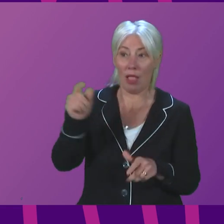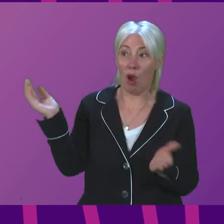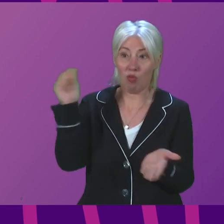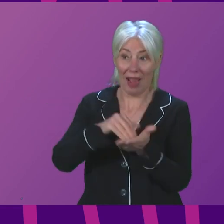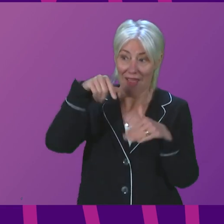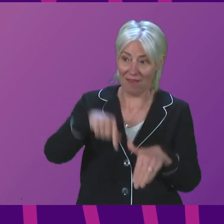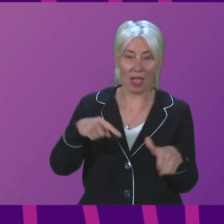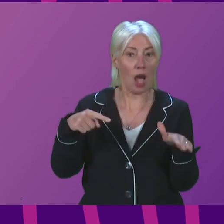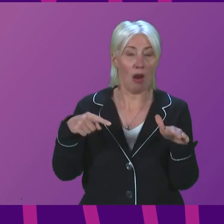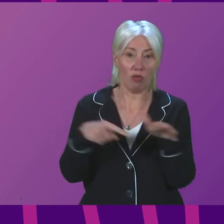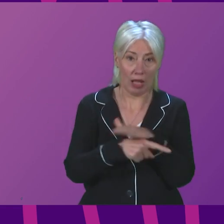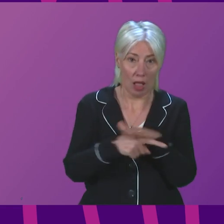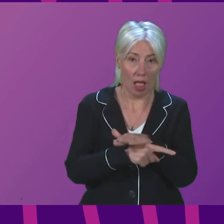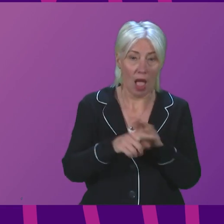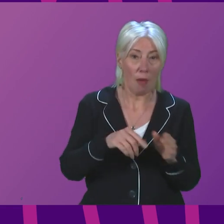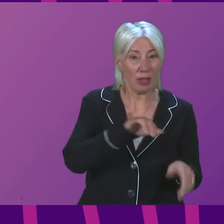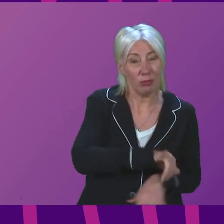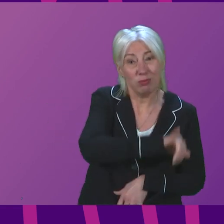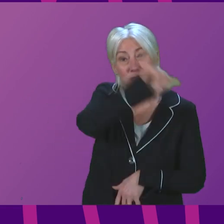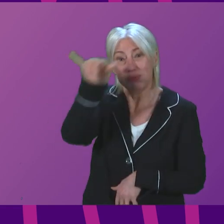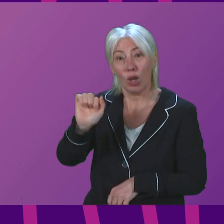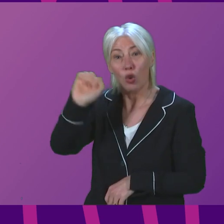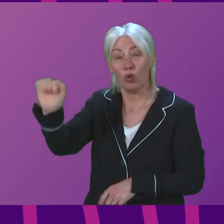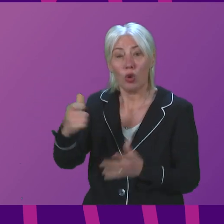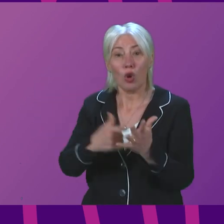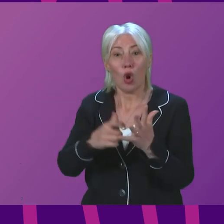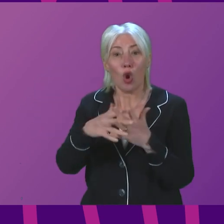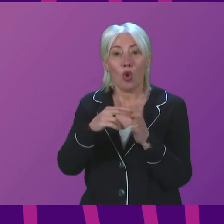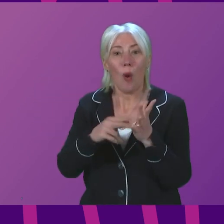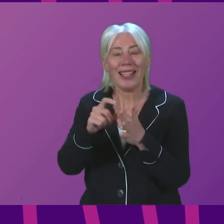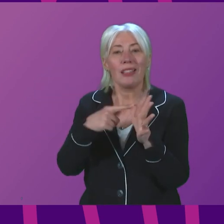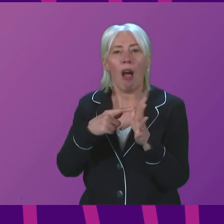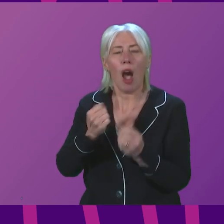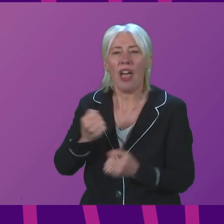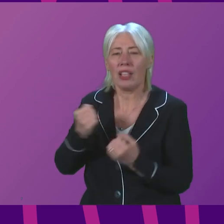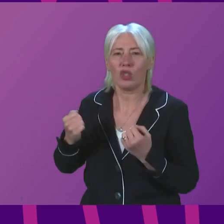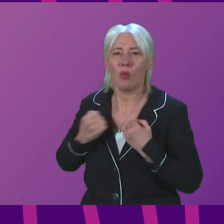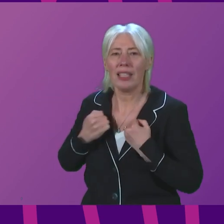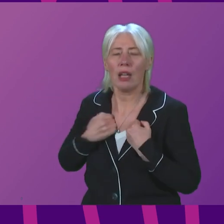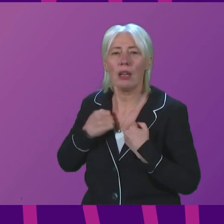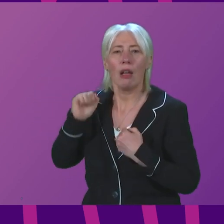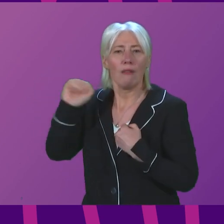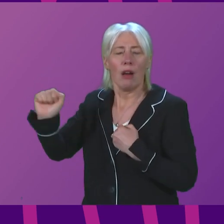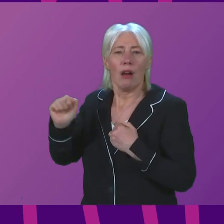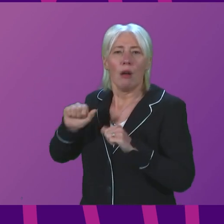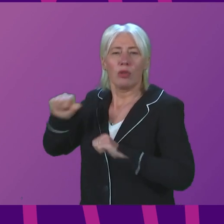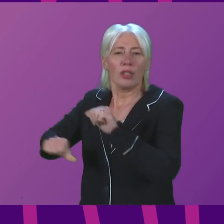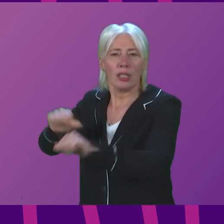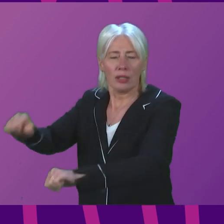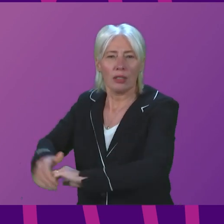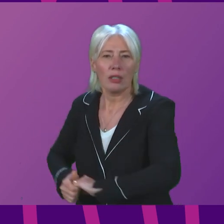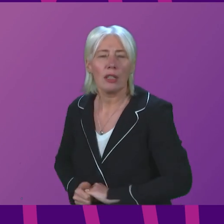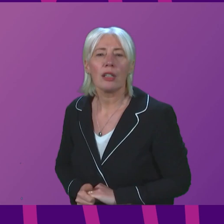detention facility in Rwanda for processing? First Minister. I think this decision is